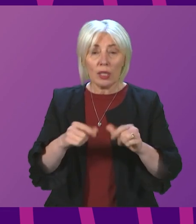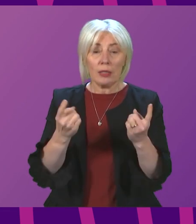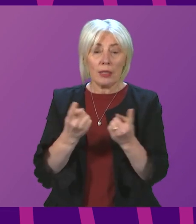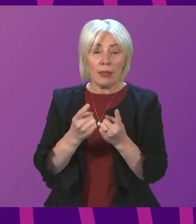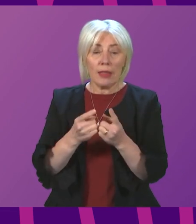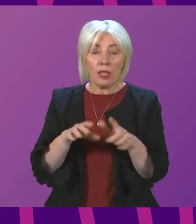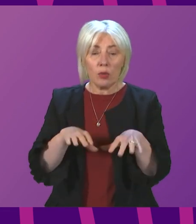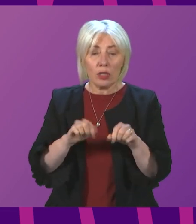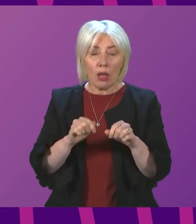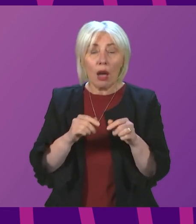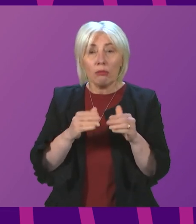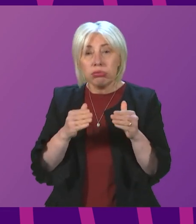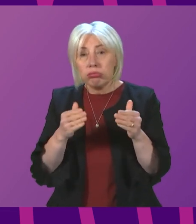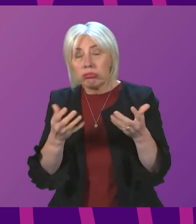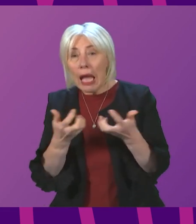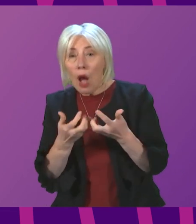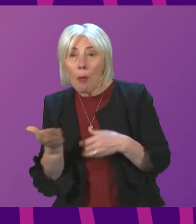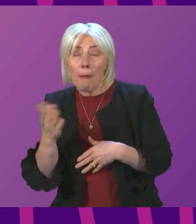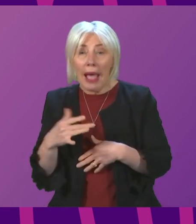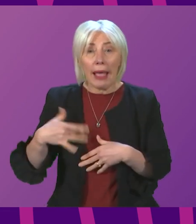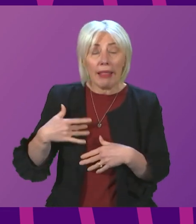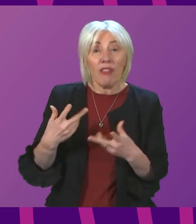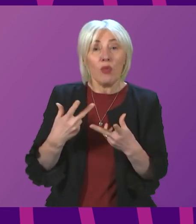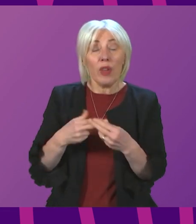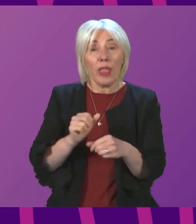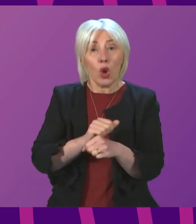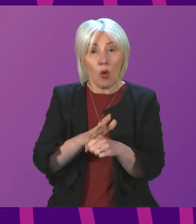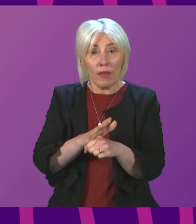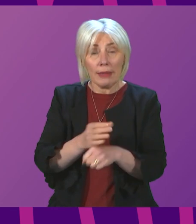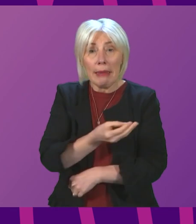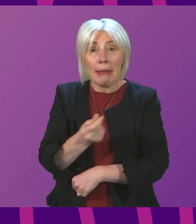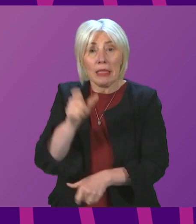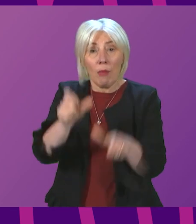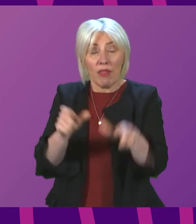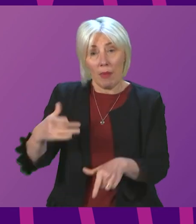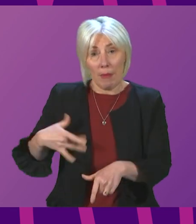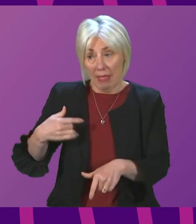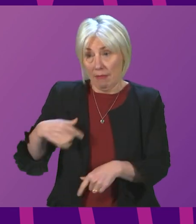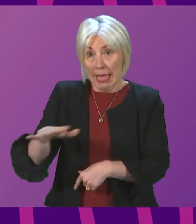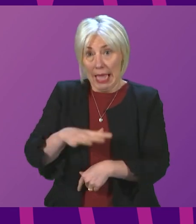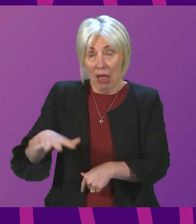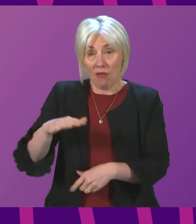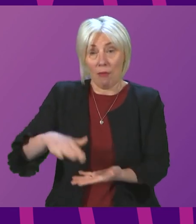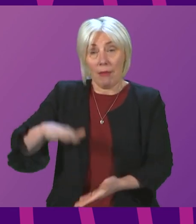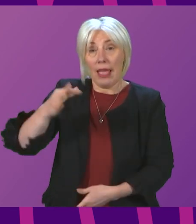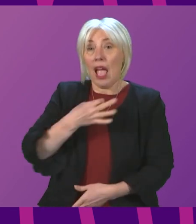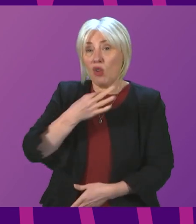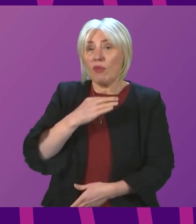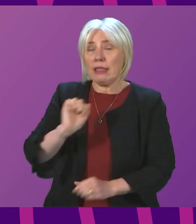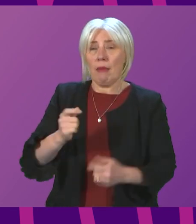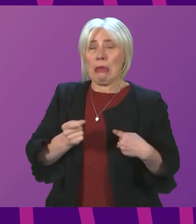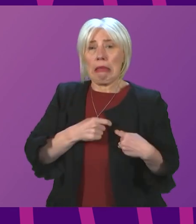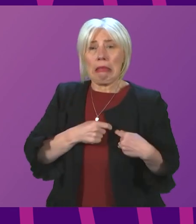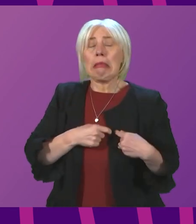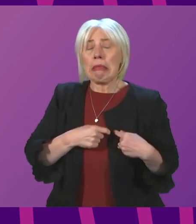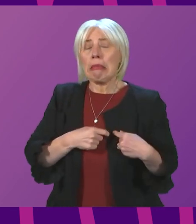begin to adapt to living with COVID-19, for some of my constituents, especially those in higher risk groups, this will be an anxious time. Can